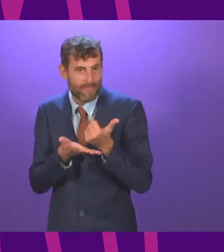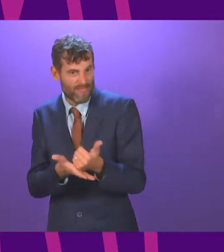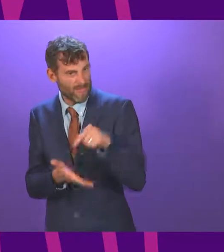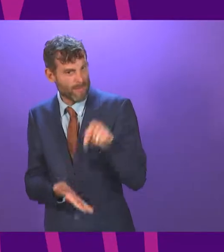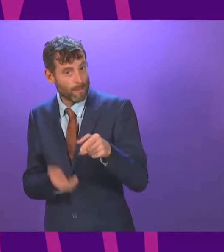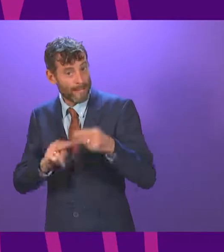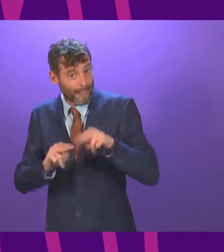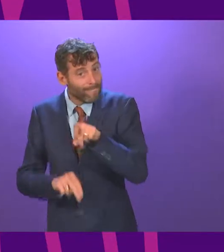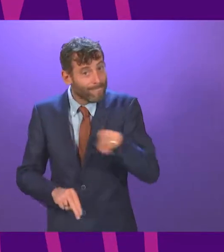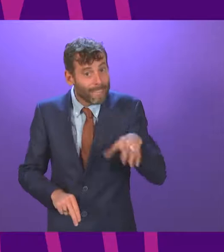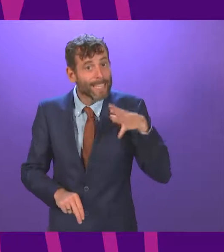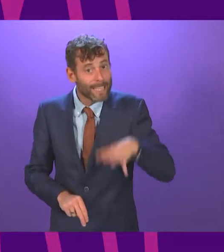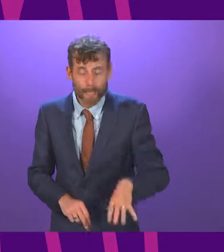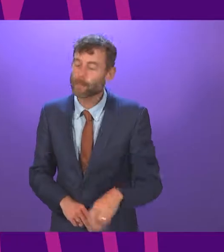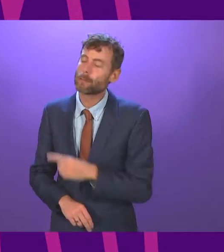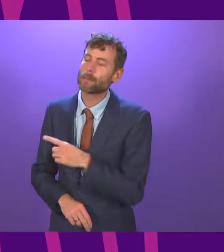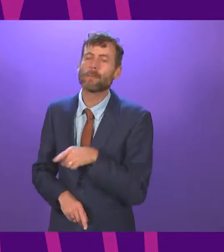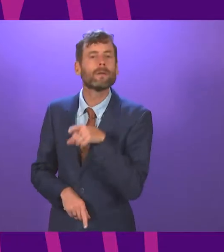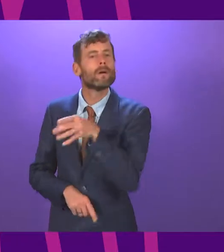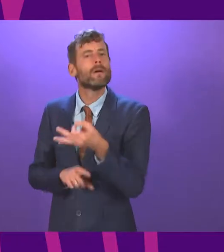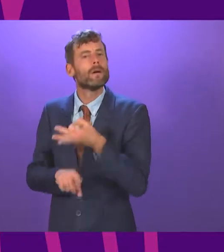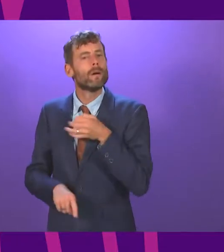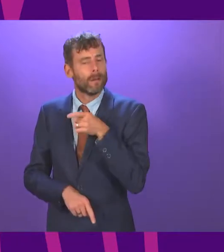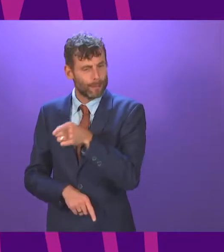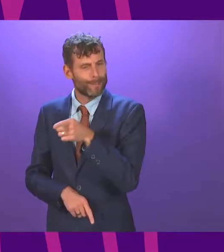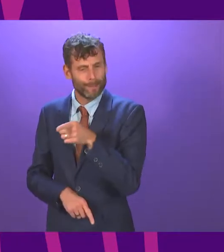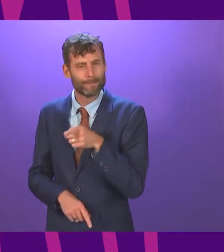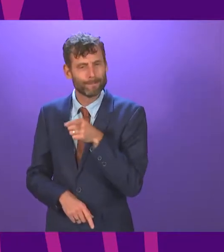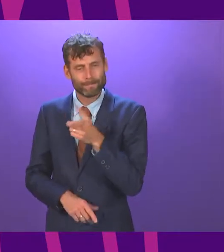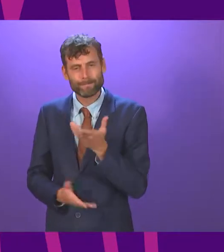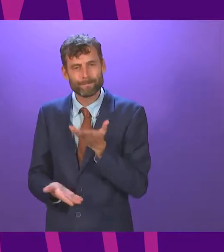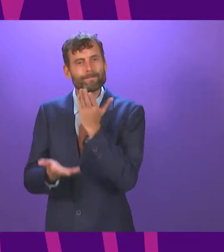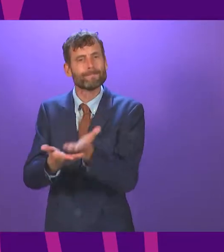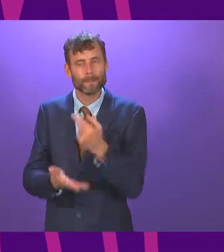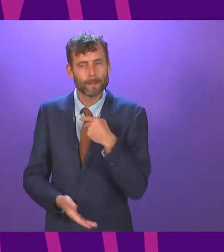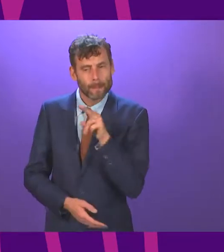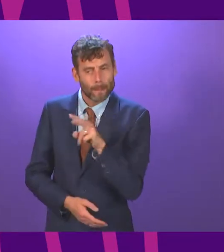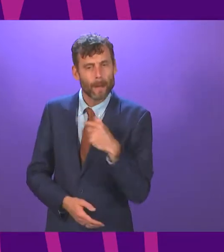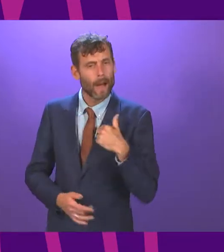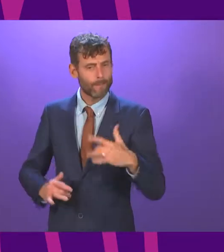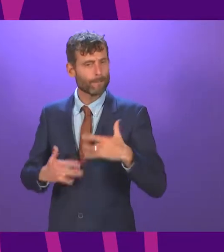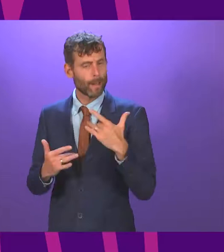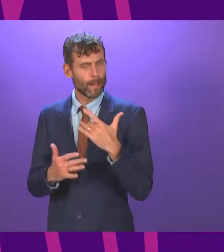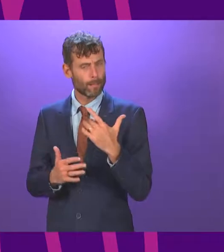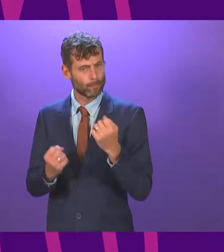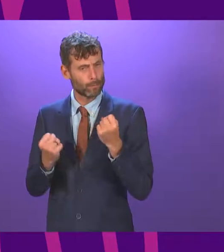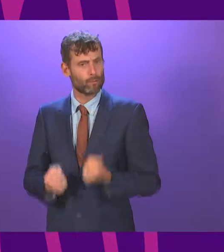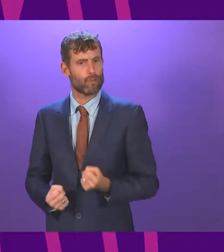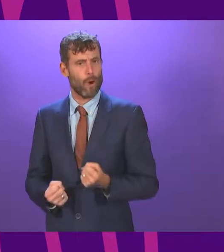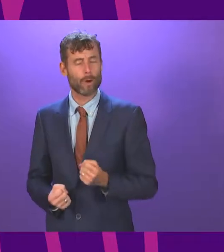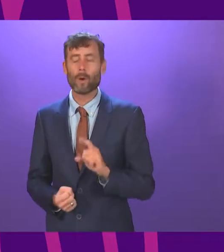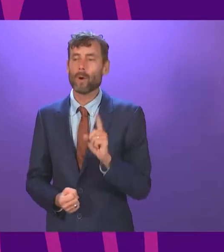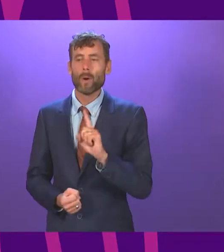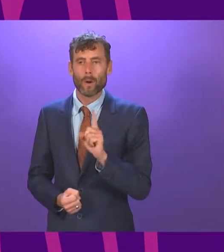On the first part of Mr Cole-Hamilton's intervention, my view would be very strongly that it would not be